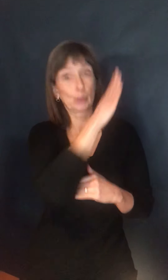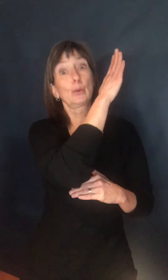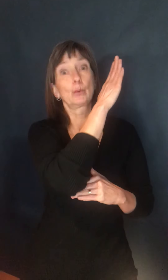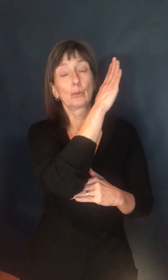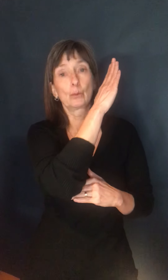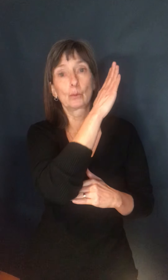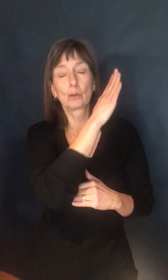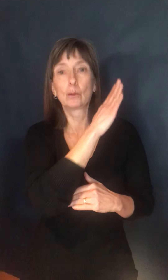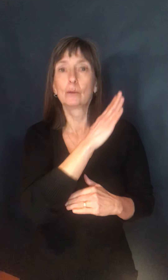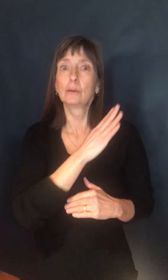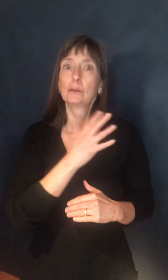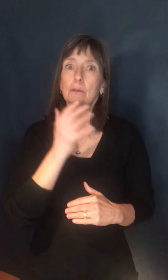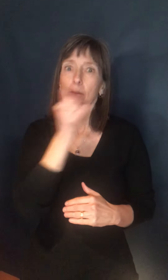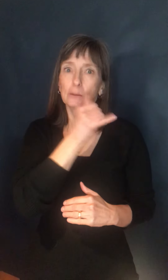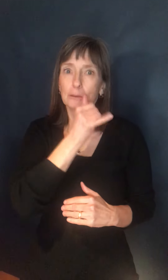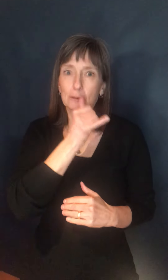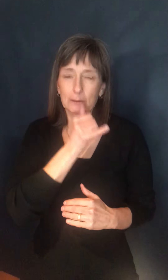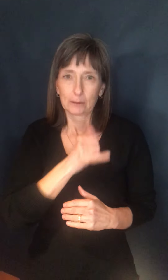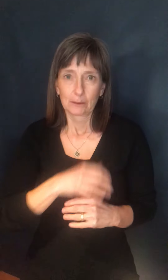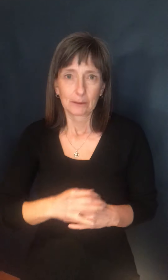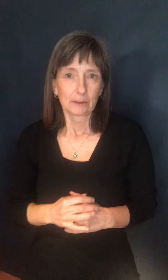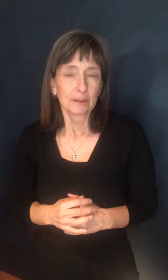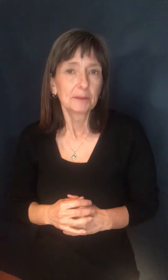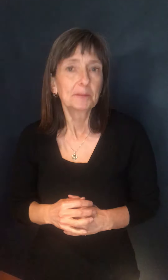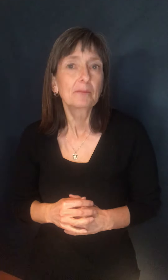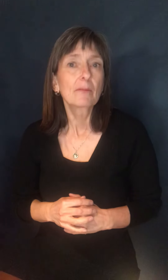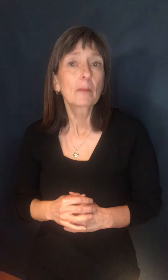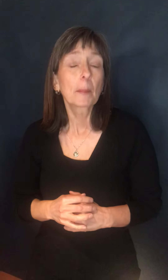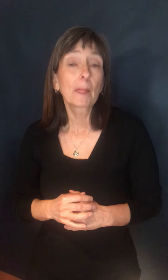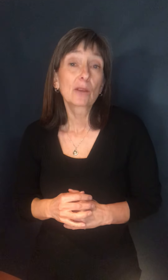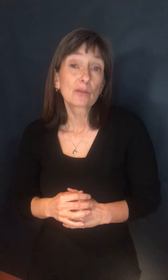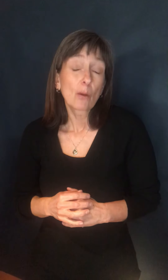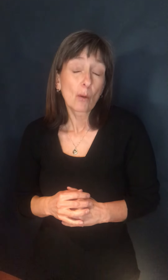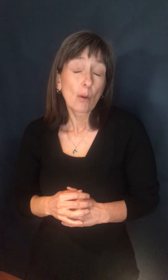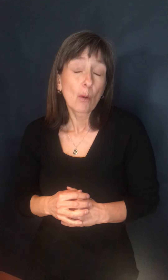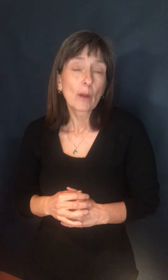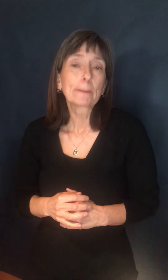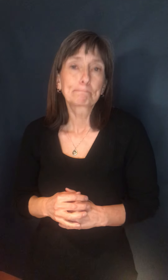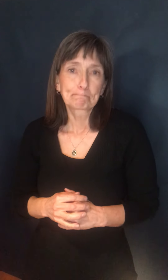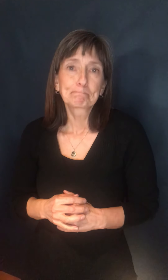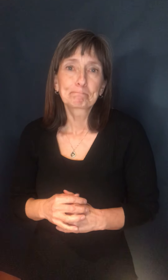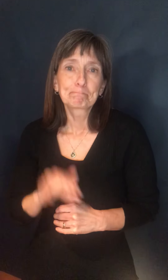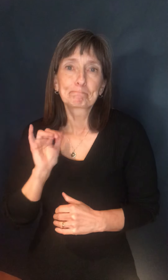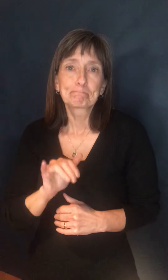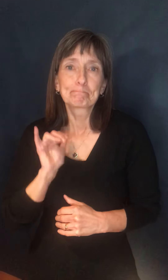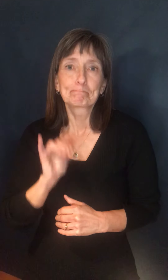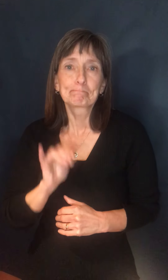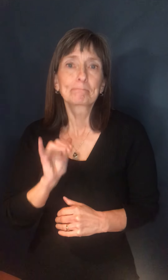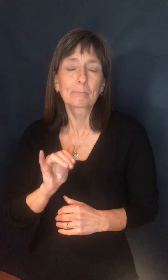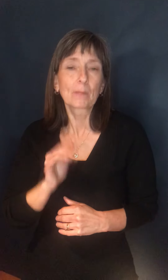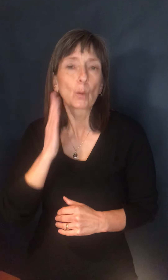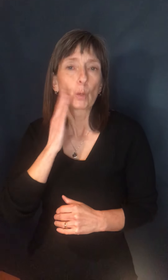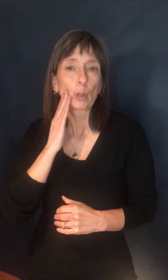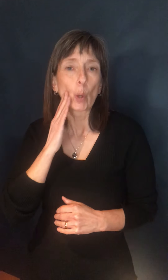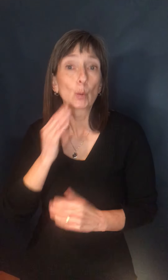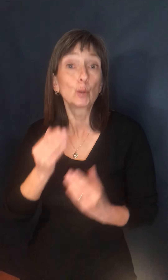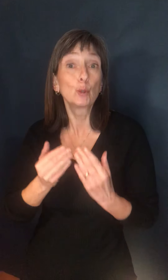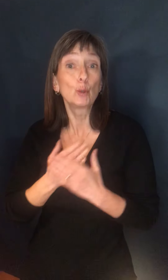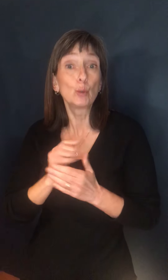what we like to see, uh, by any stretch. So I think, you know, we've realized that these, these variants, um, have changed the way that we look at